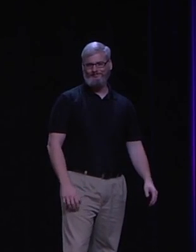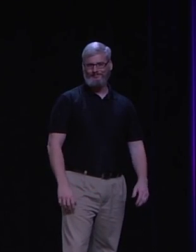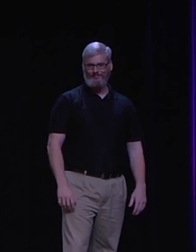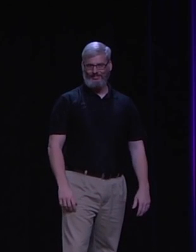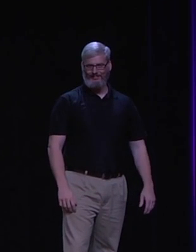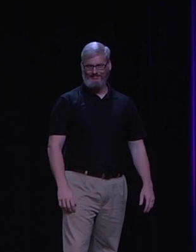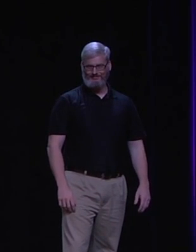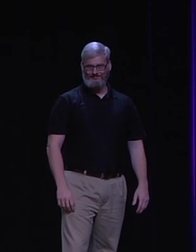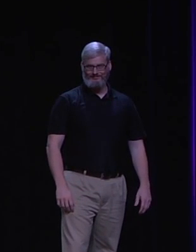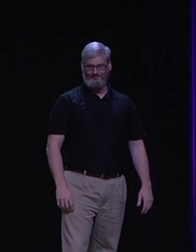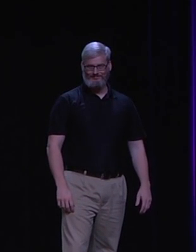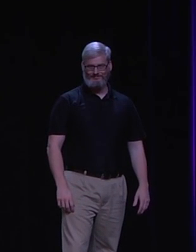that had been done in the last 15 years.